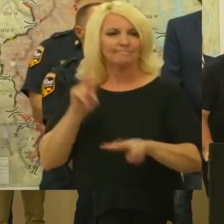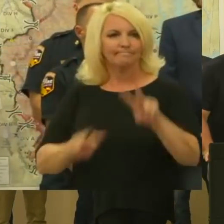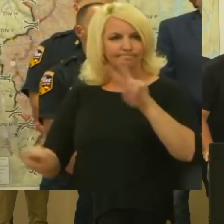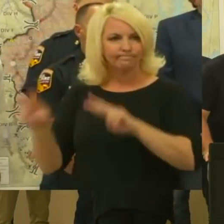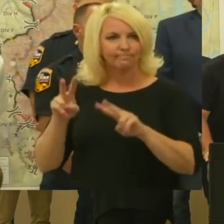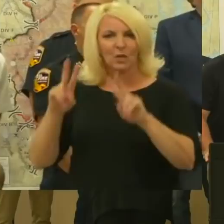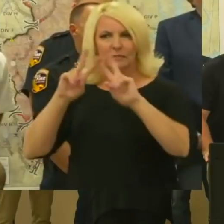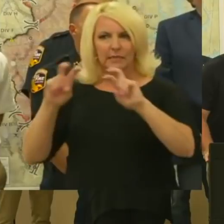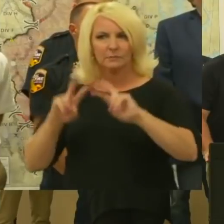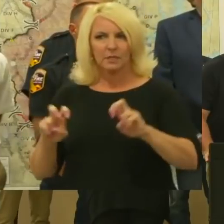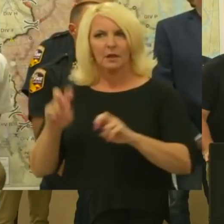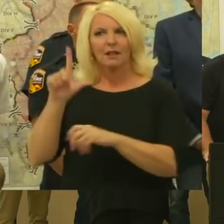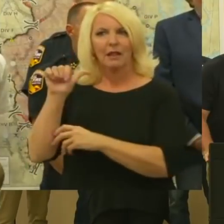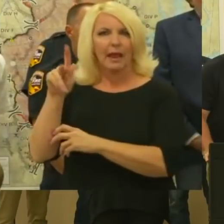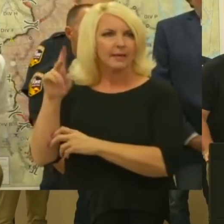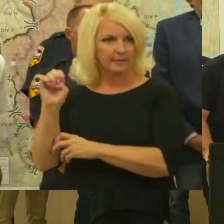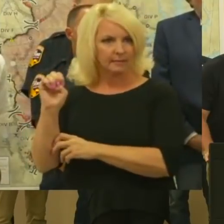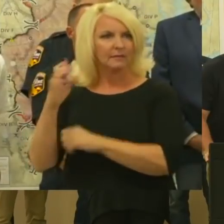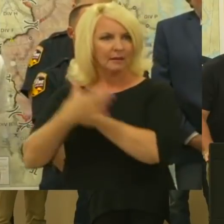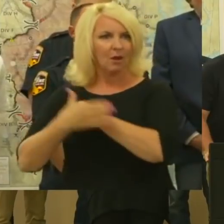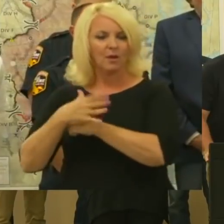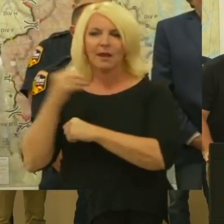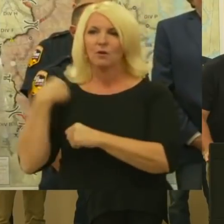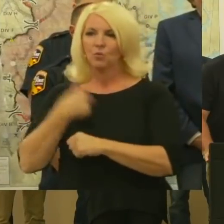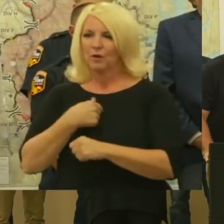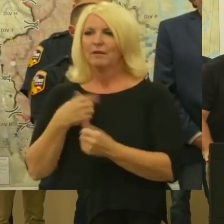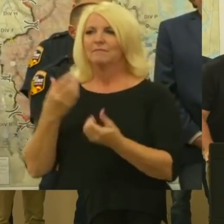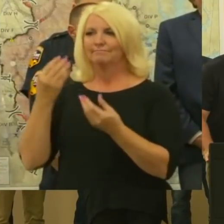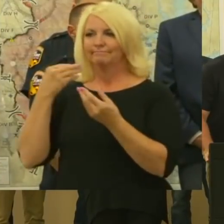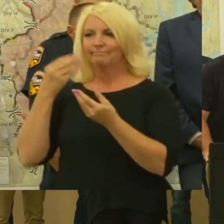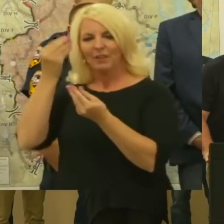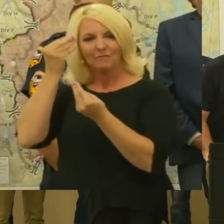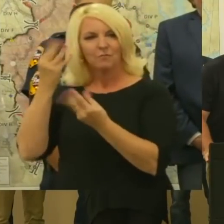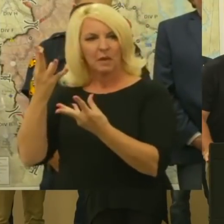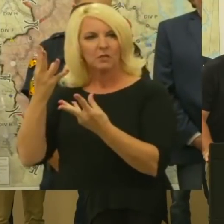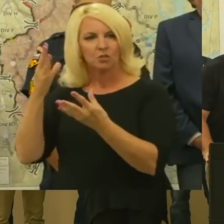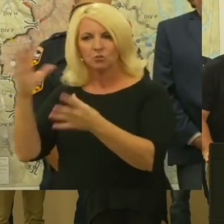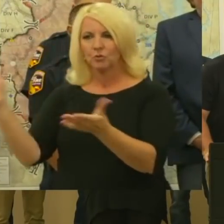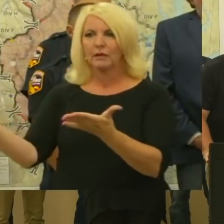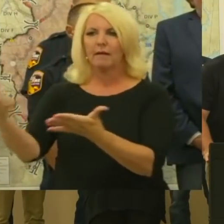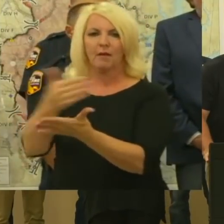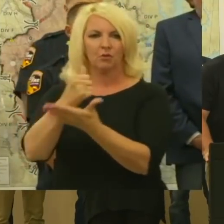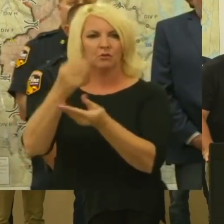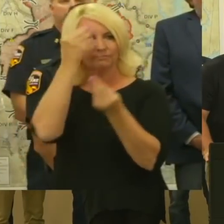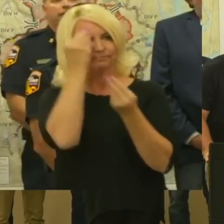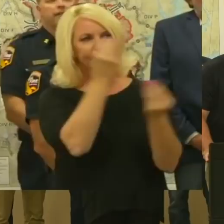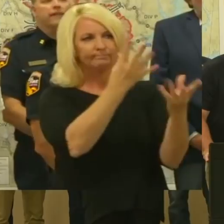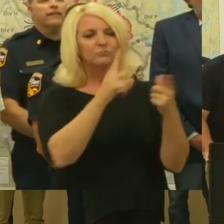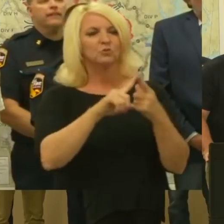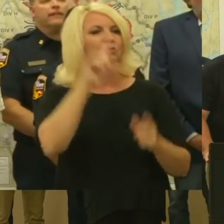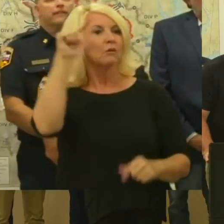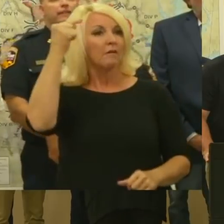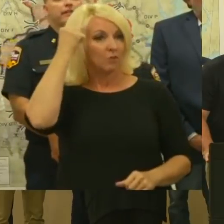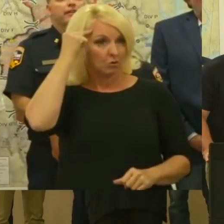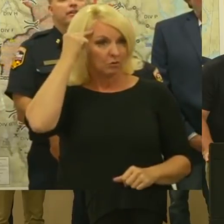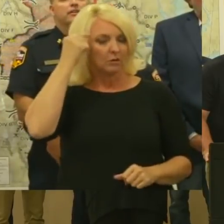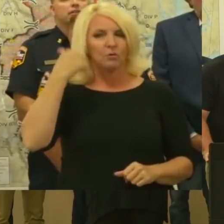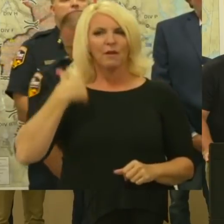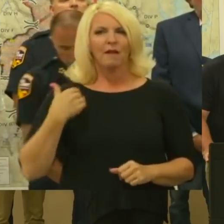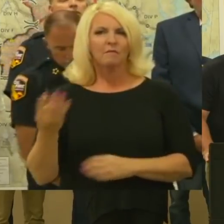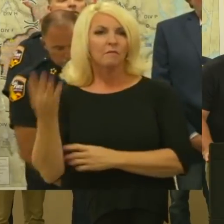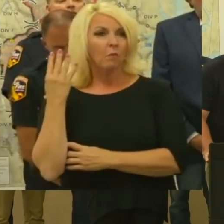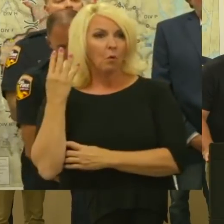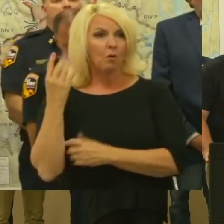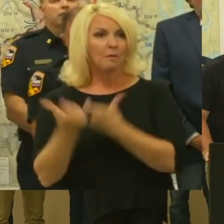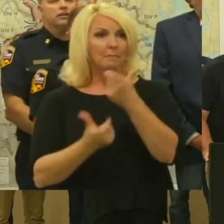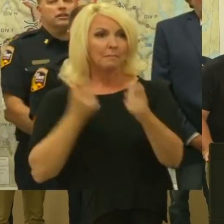Lake and taking that information. The governor made a request for four fires, I believe,